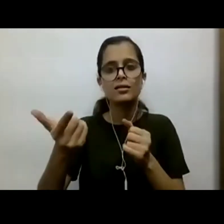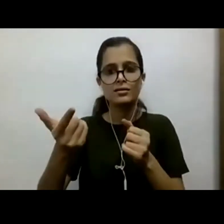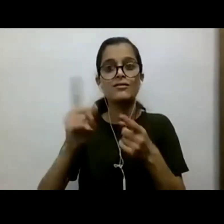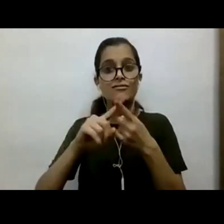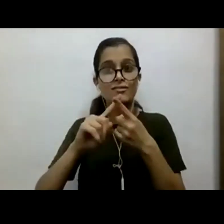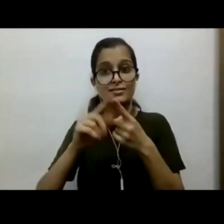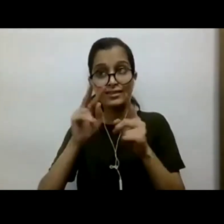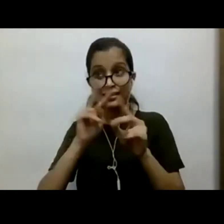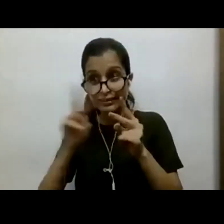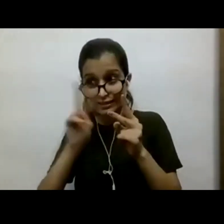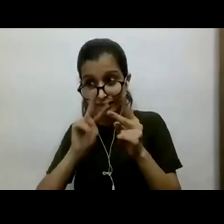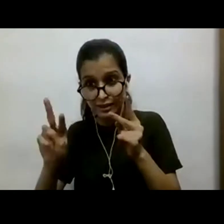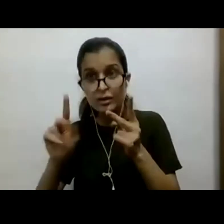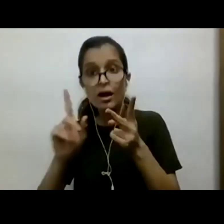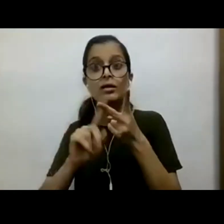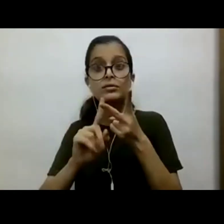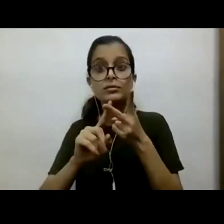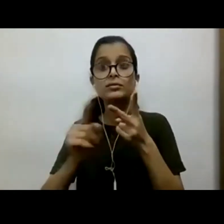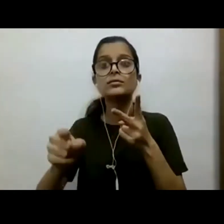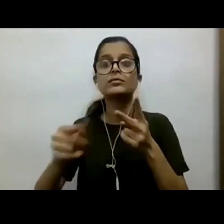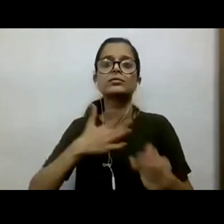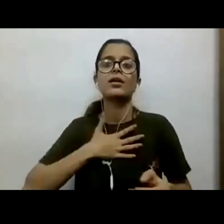sentences, you will only then survive.